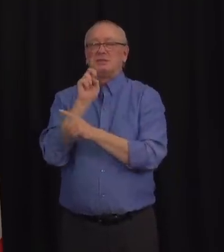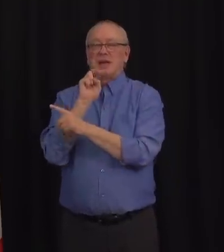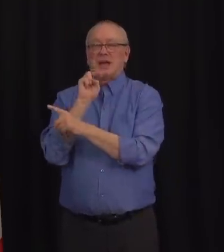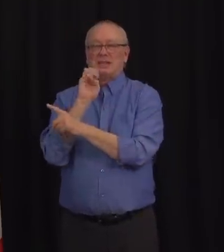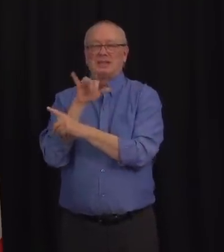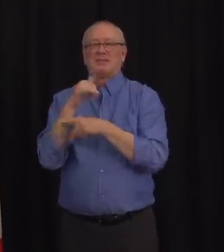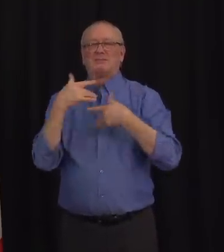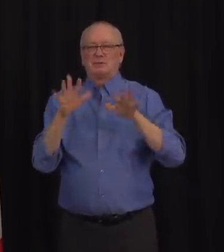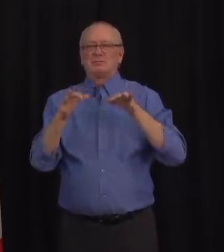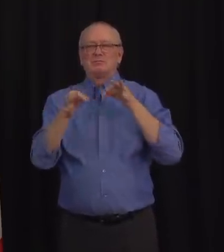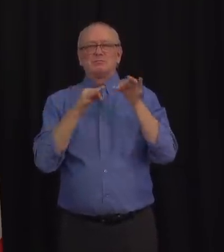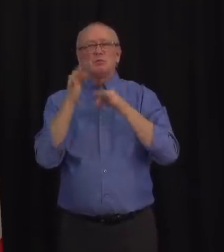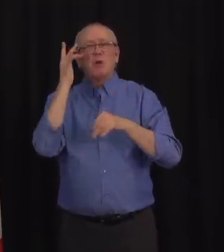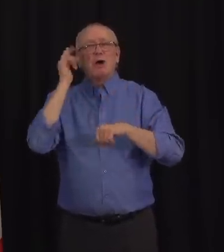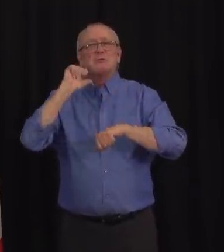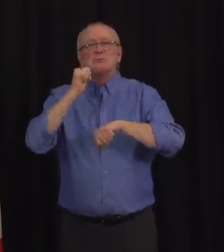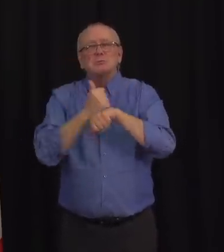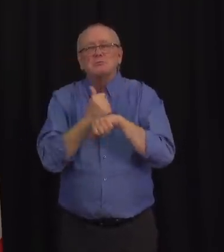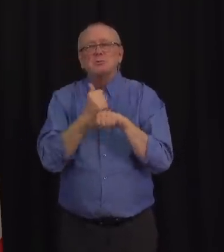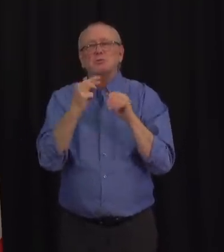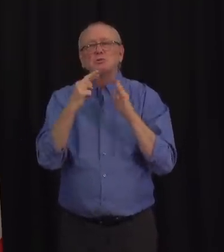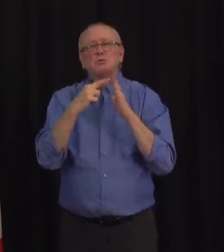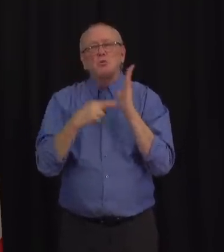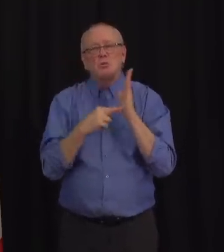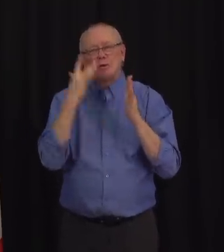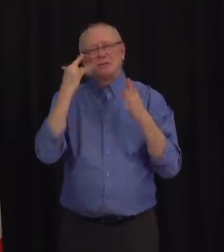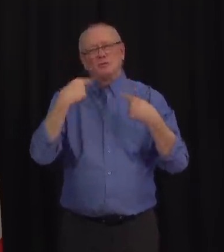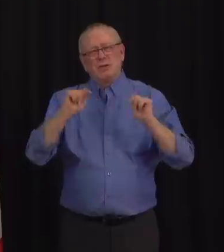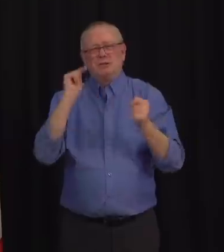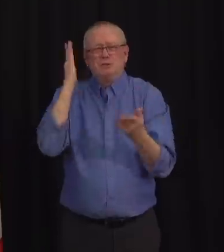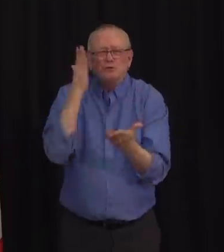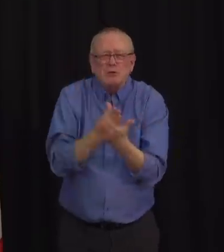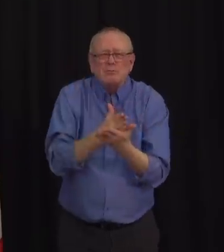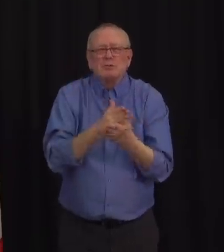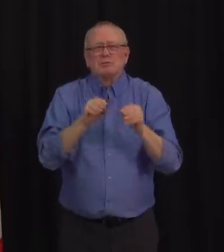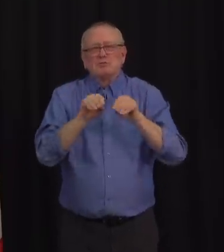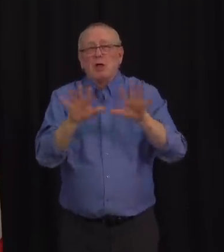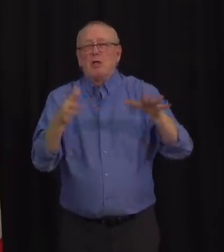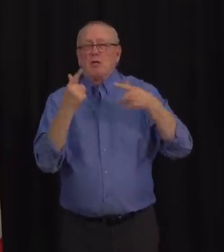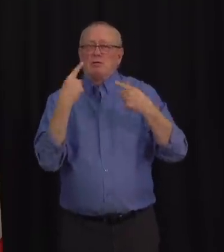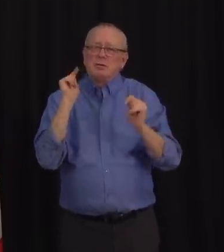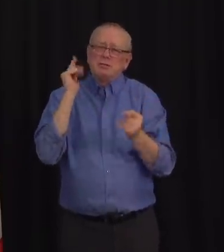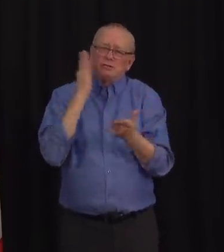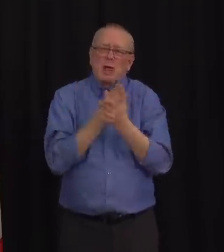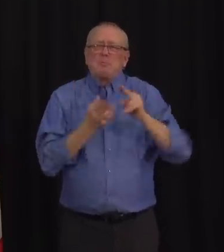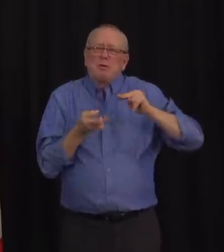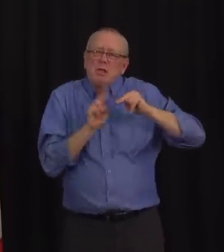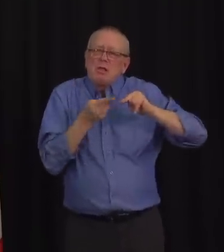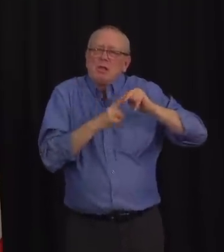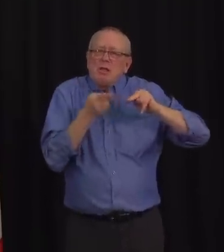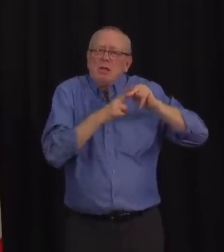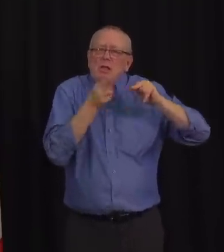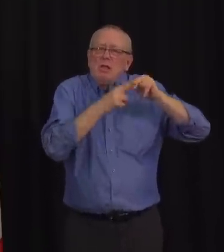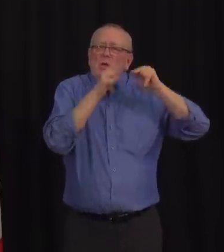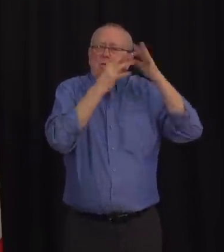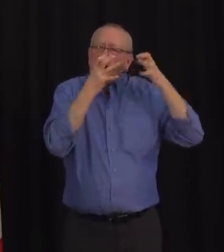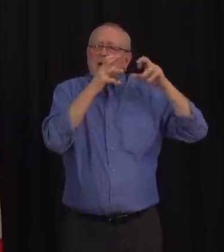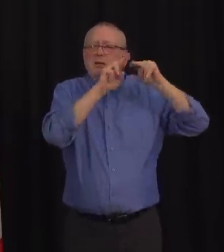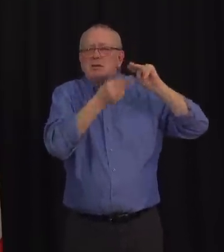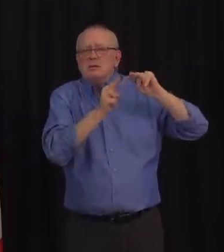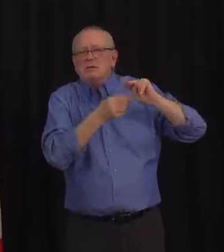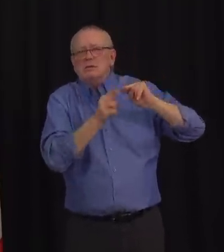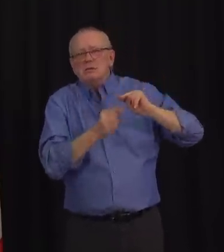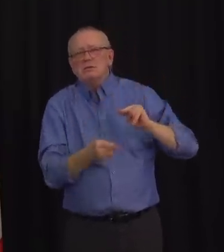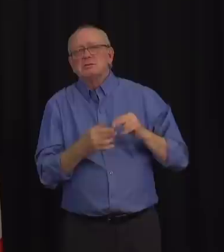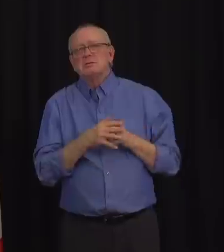virus that we're seeing, while still allowing businesses to work in ways which are safe throughout the province. Another key